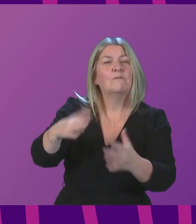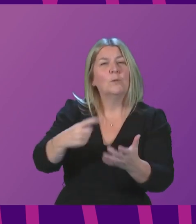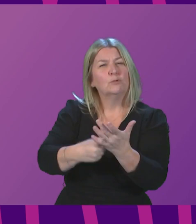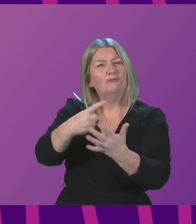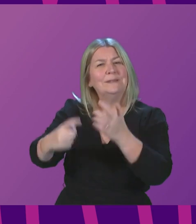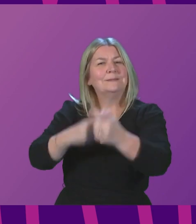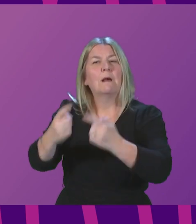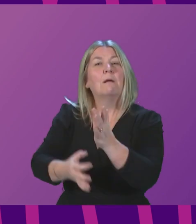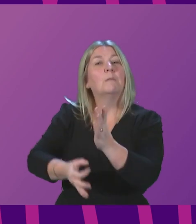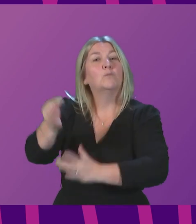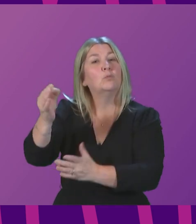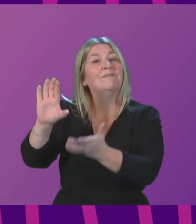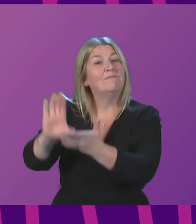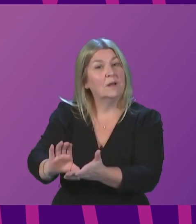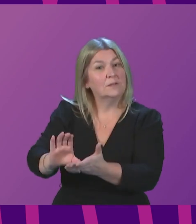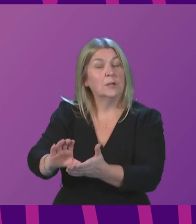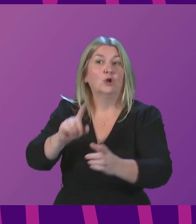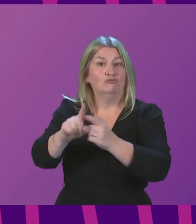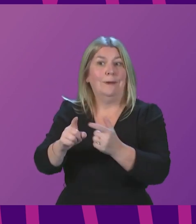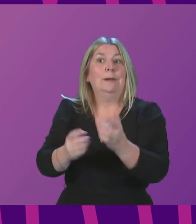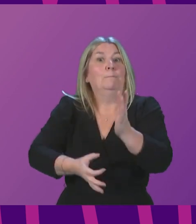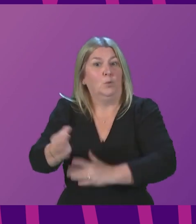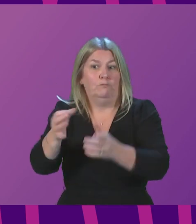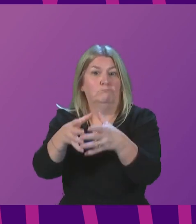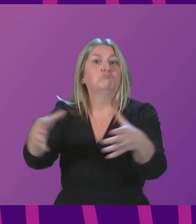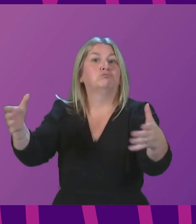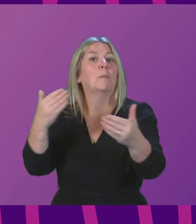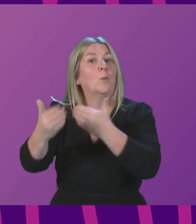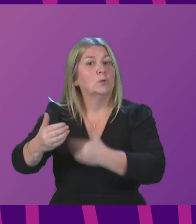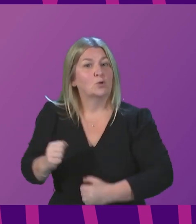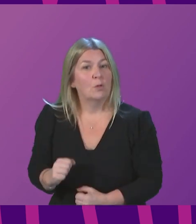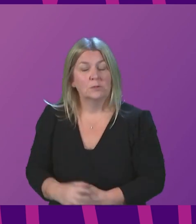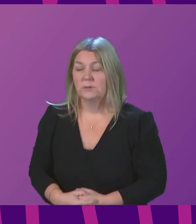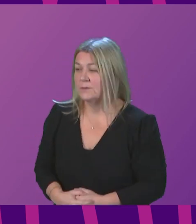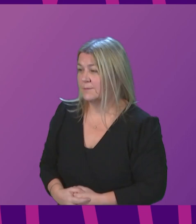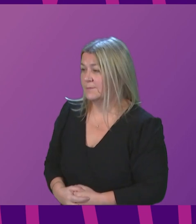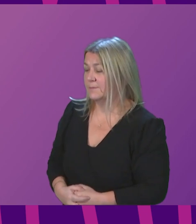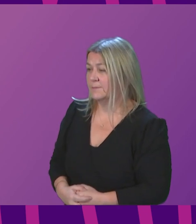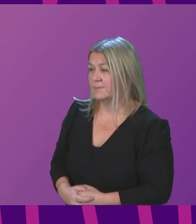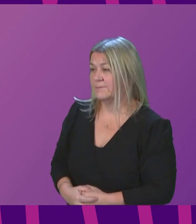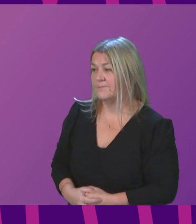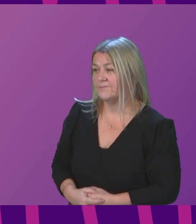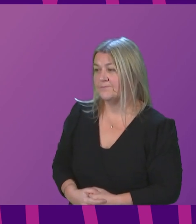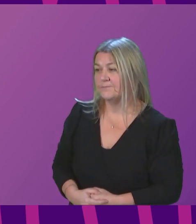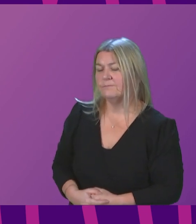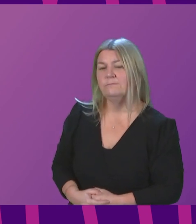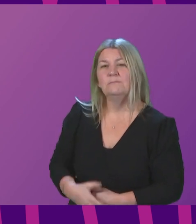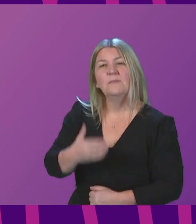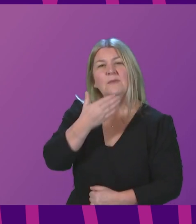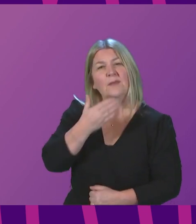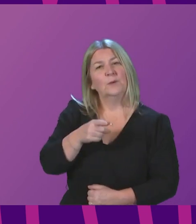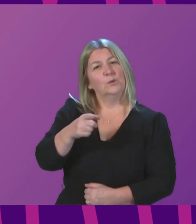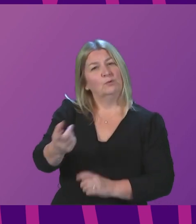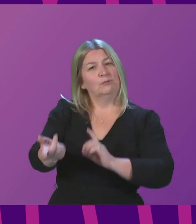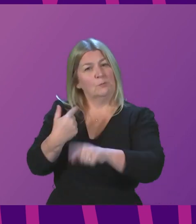to help deliver a first-step change in our recycling. Stuart McMillan. I thank the First Minister for that reply. Clearly,